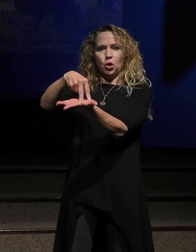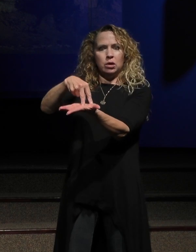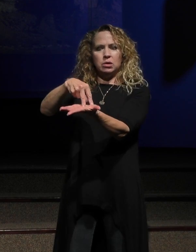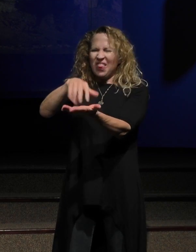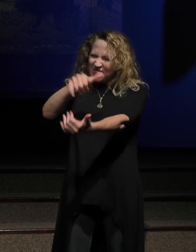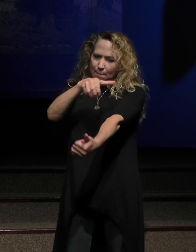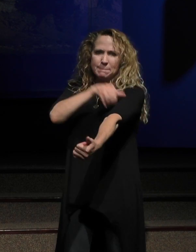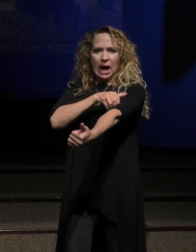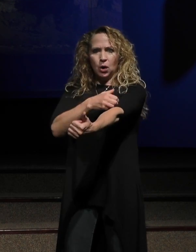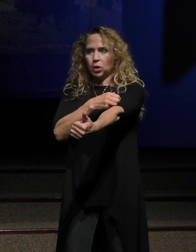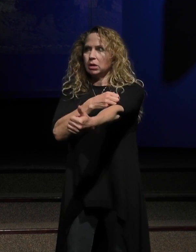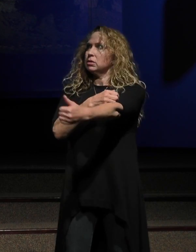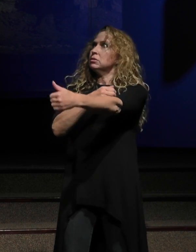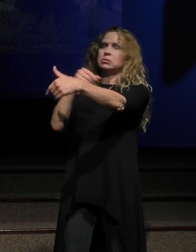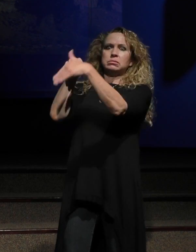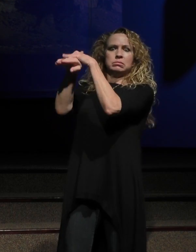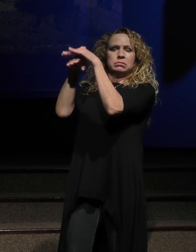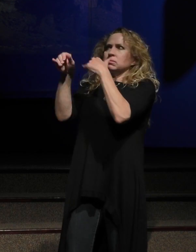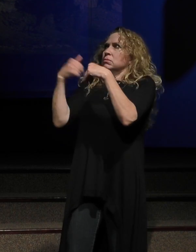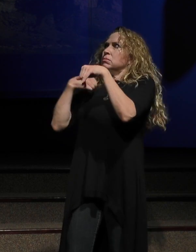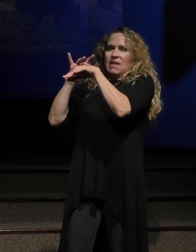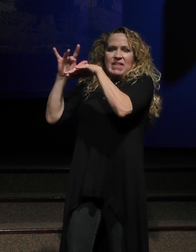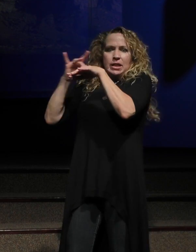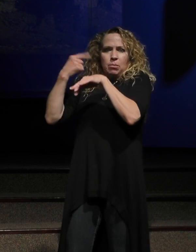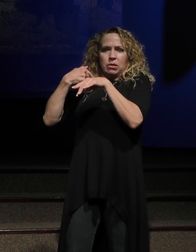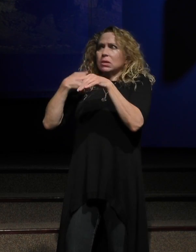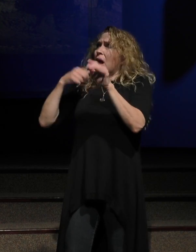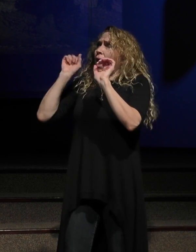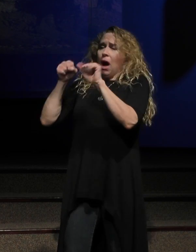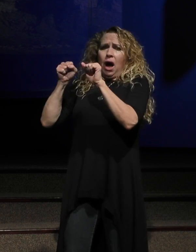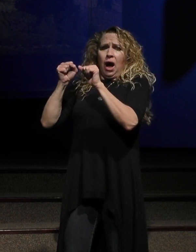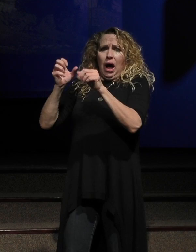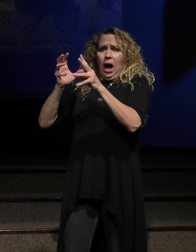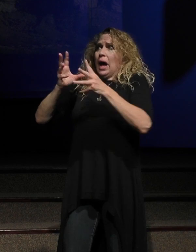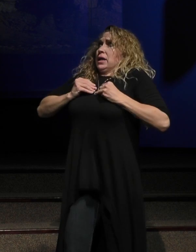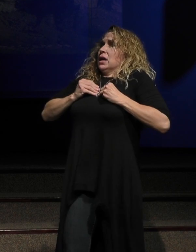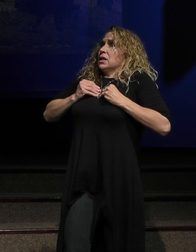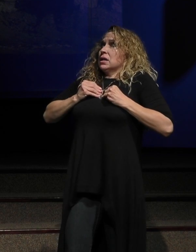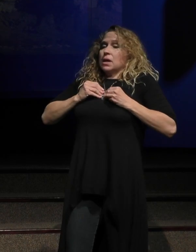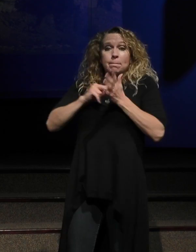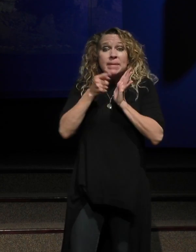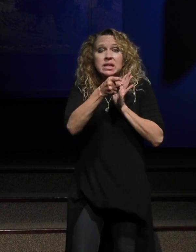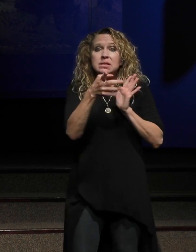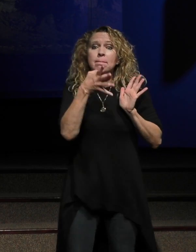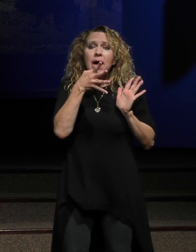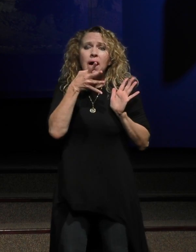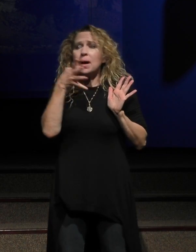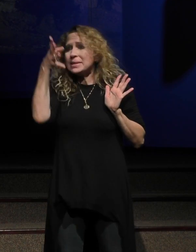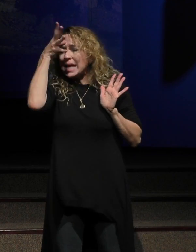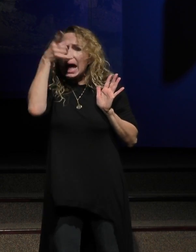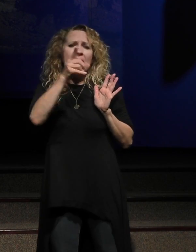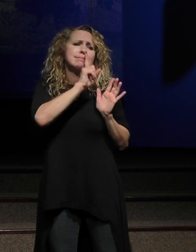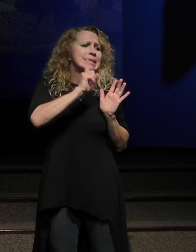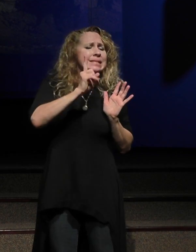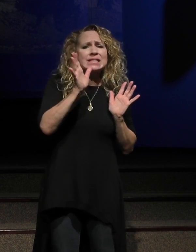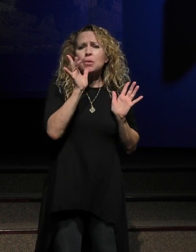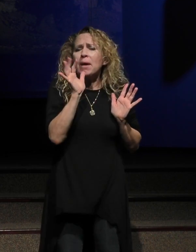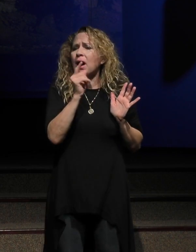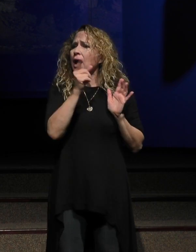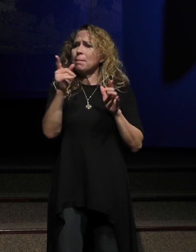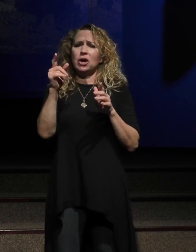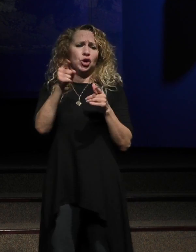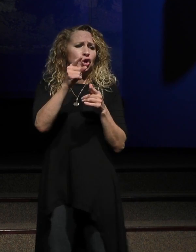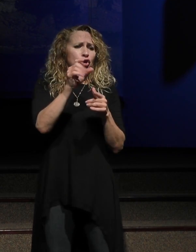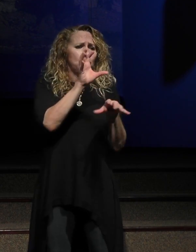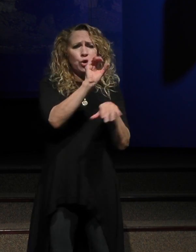right now. You can have it. You know what that means? That means that if you're a mom or a dad, if you're a single parent, if you're a coworker, if you're a